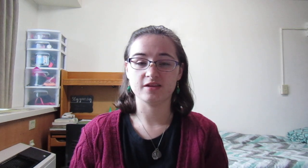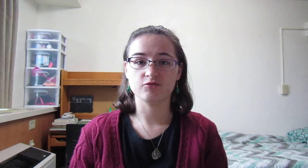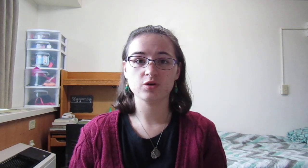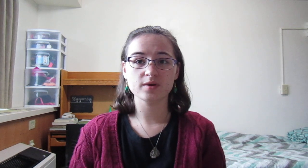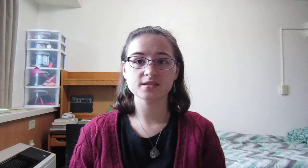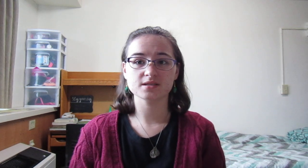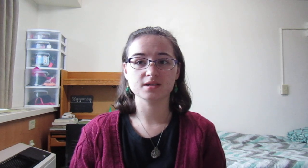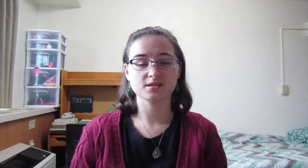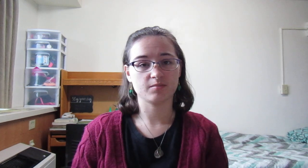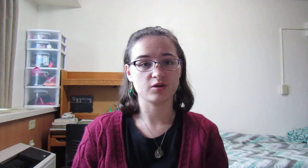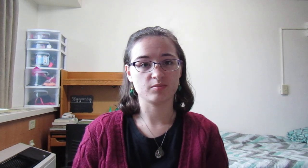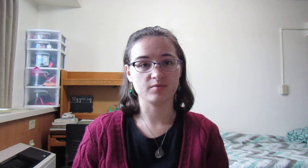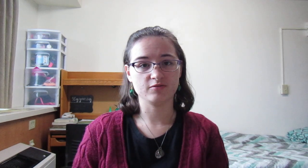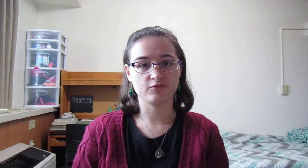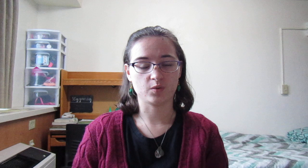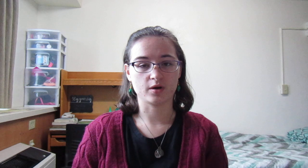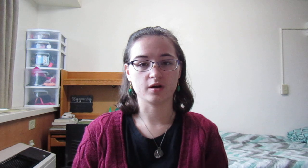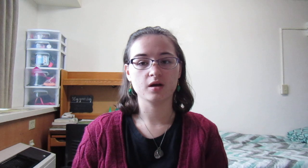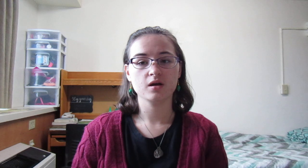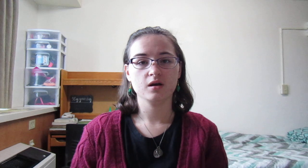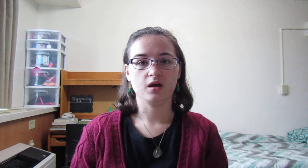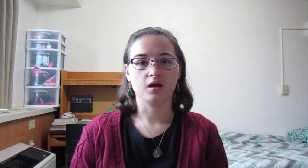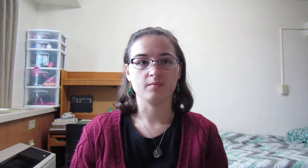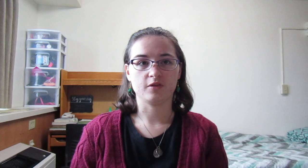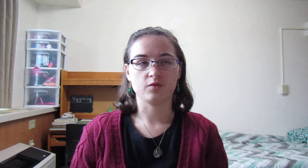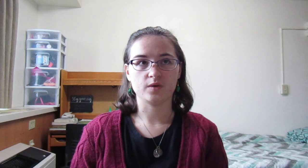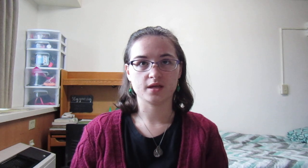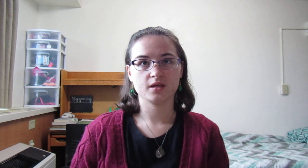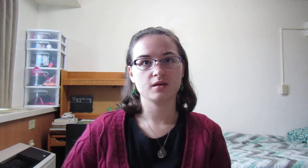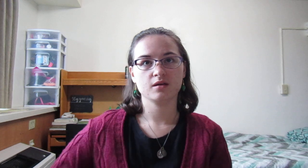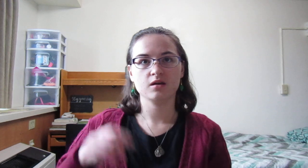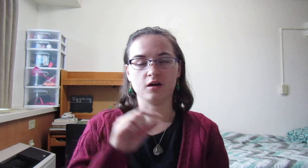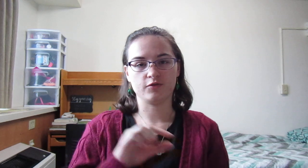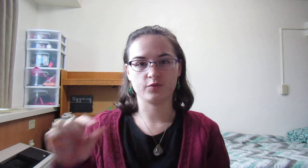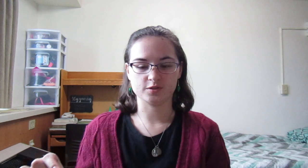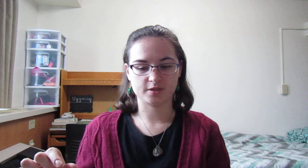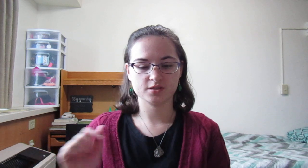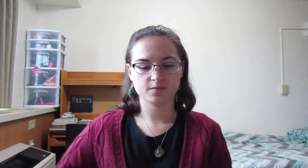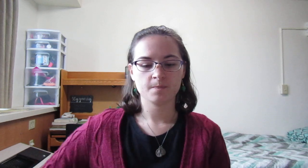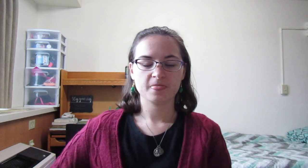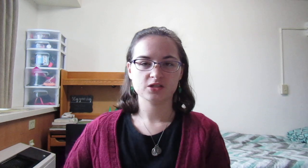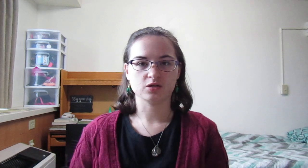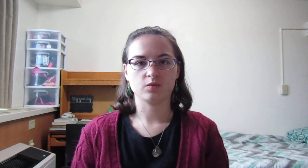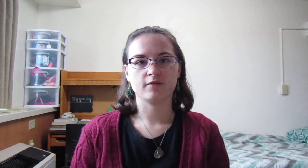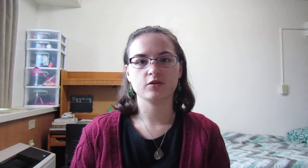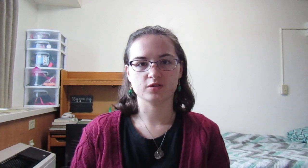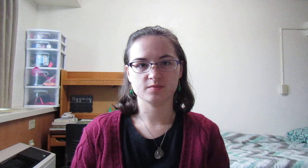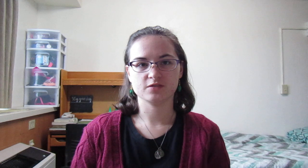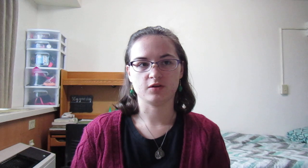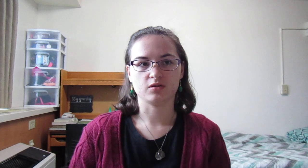four weeks in December before the week of Christmas. So wherever Christmas falls,